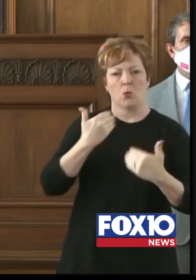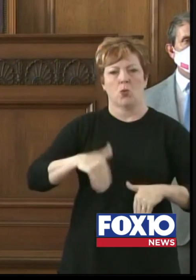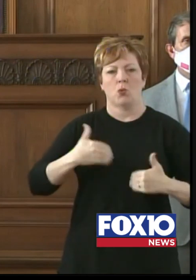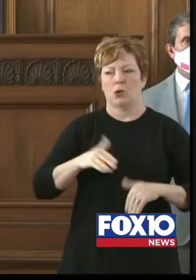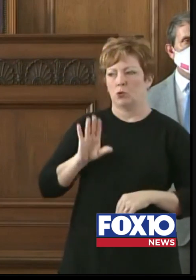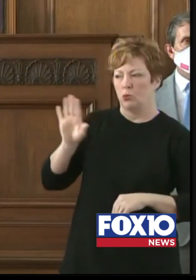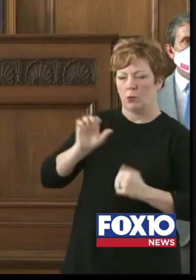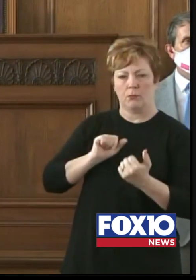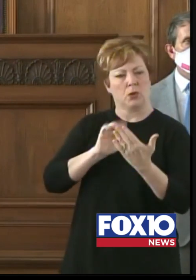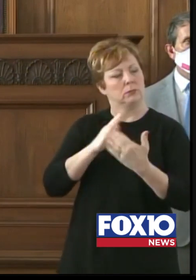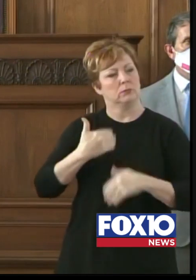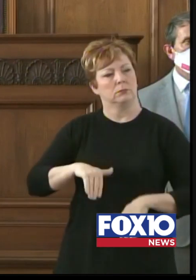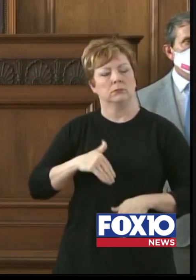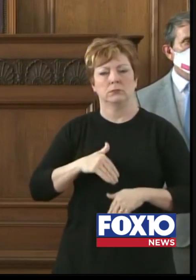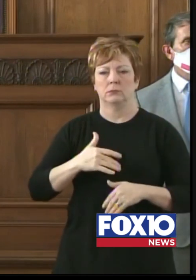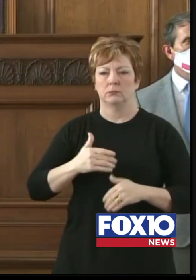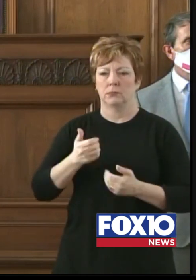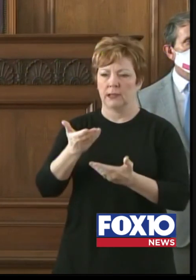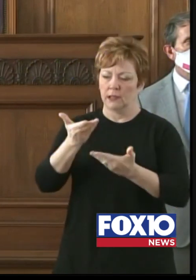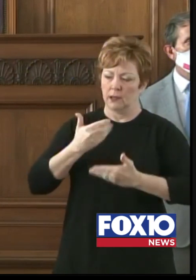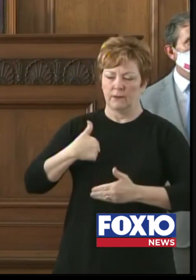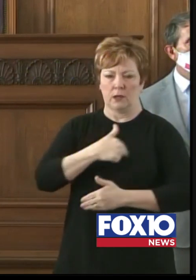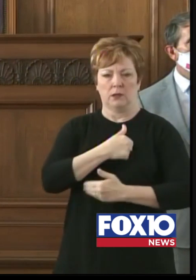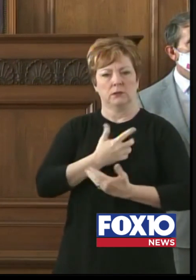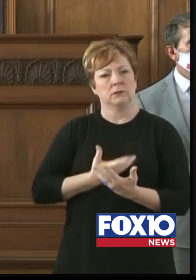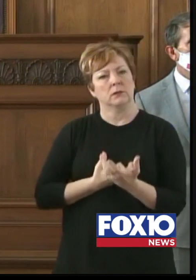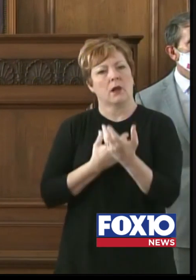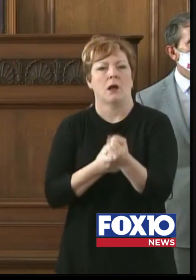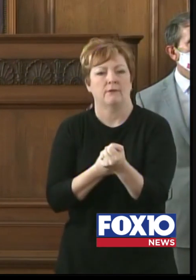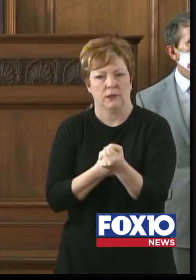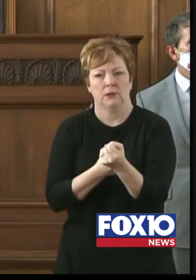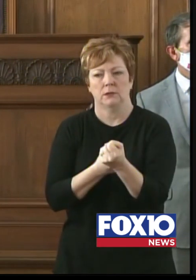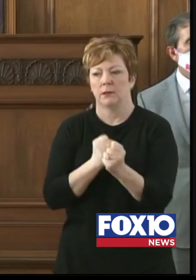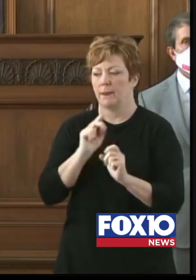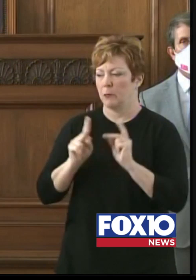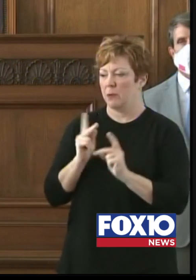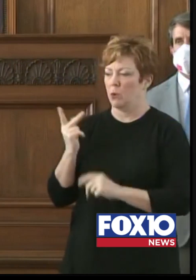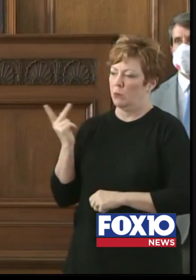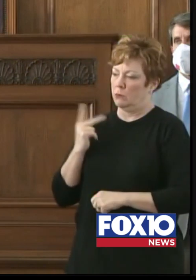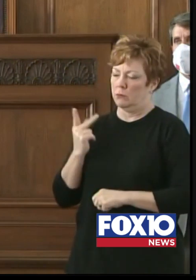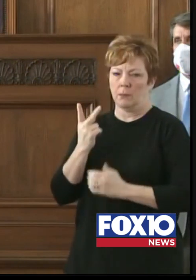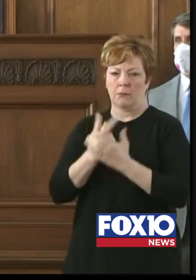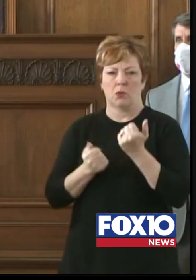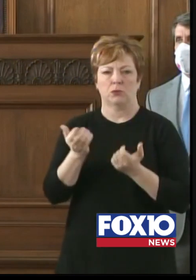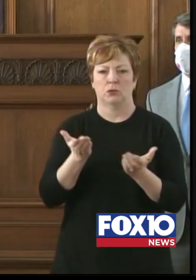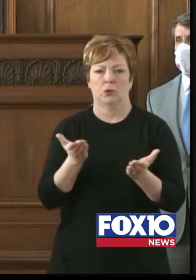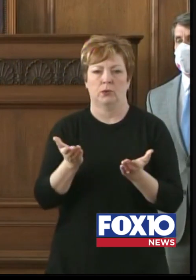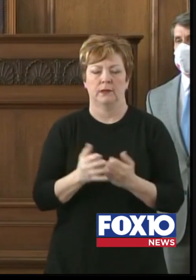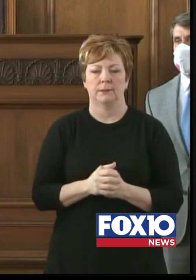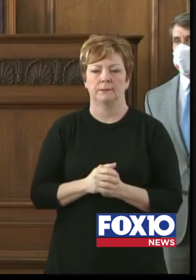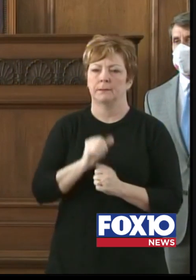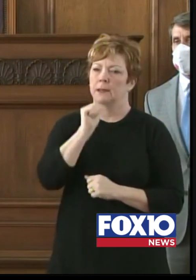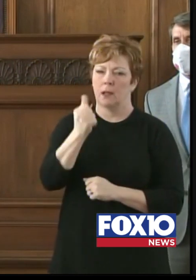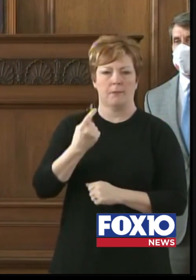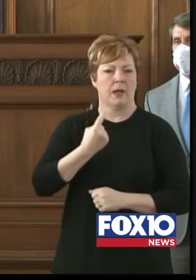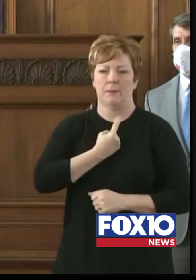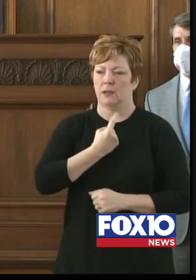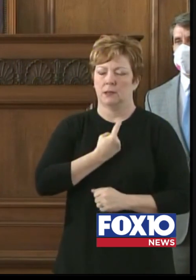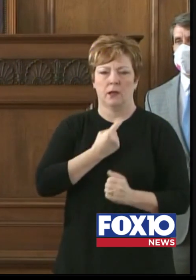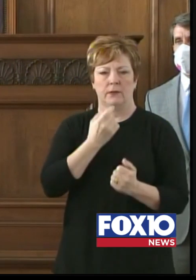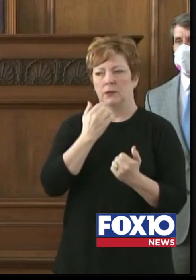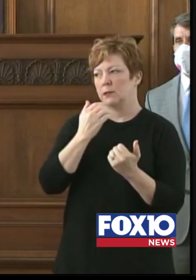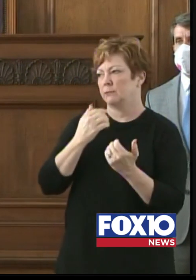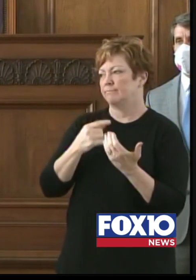of Alabama confidence, the people that you and I both serve and I know I'm not alone in expressing our